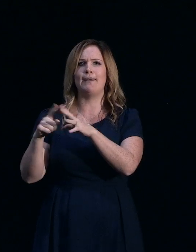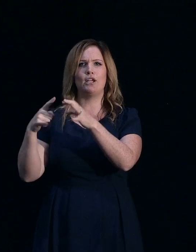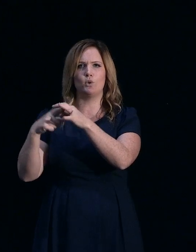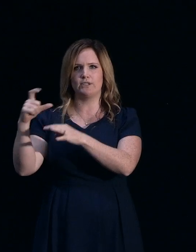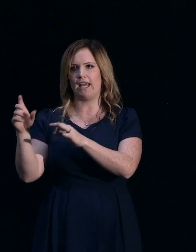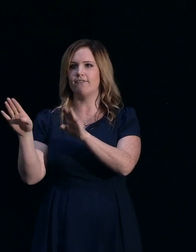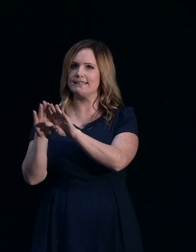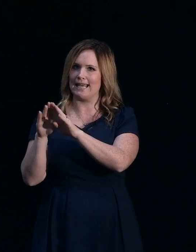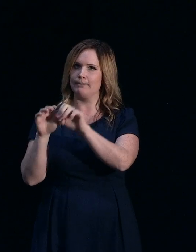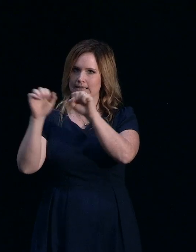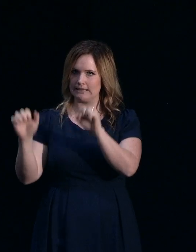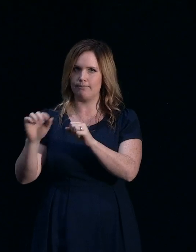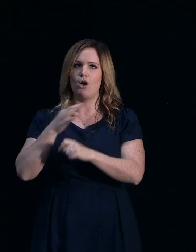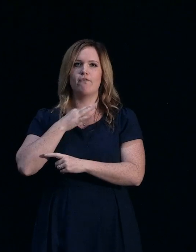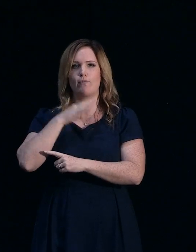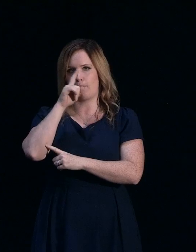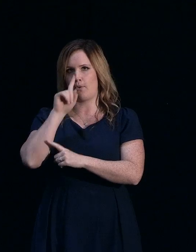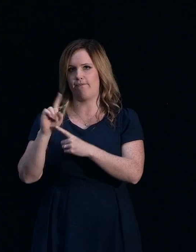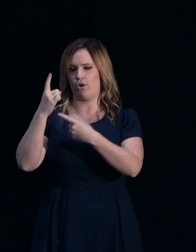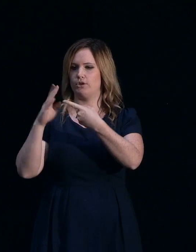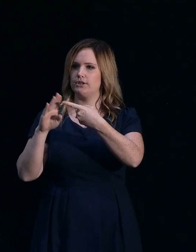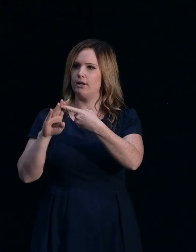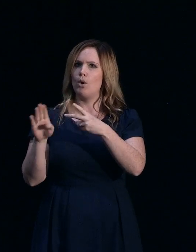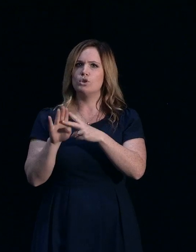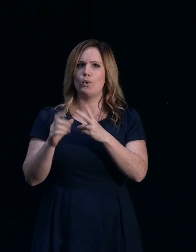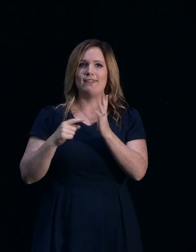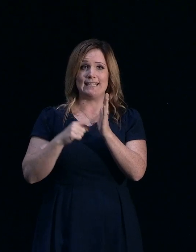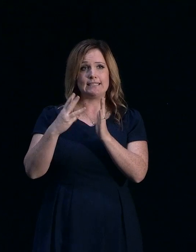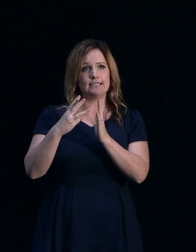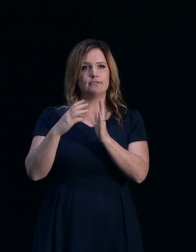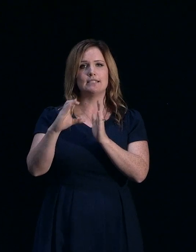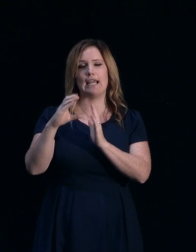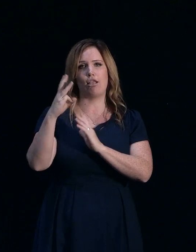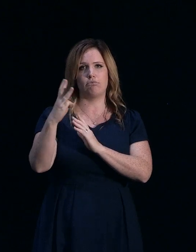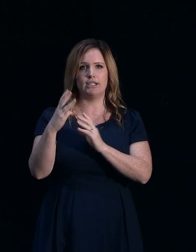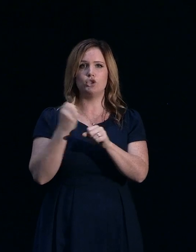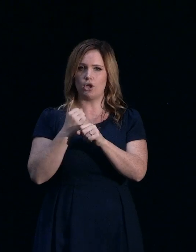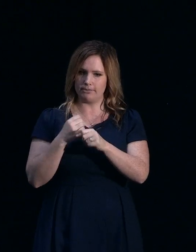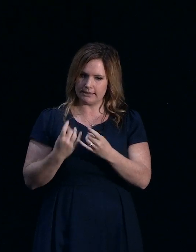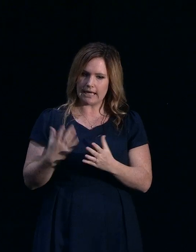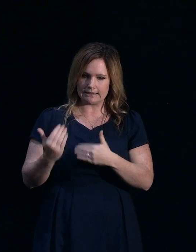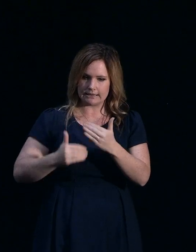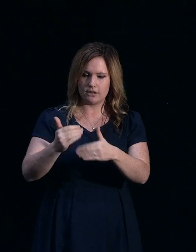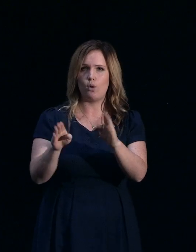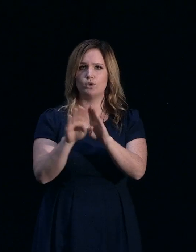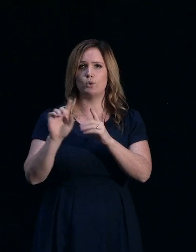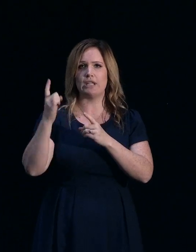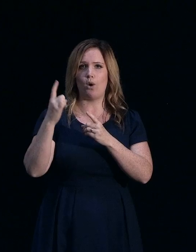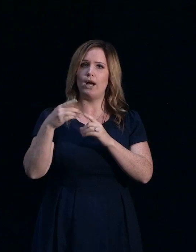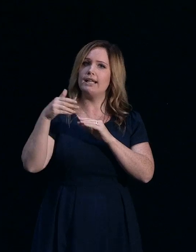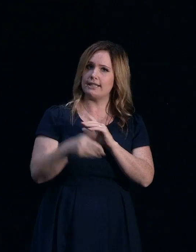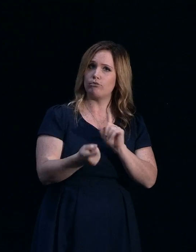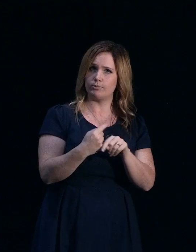from an IAG perspective, we have a number of TC3 jobs that are underway. I know that Tower and Southern Response do as well. So